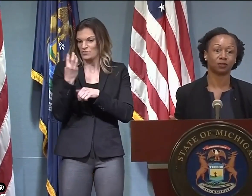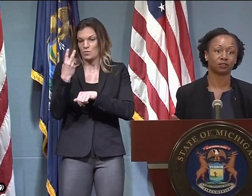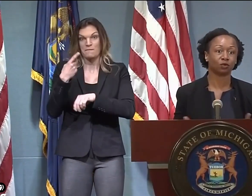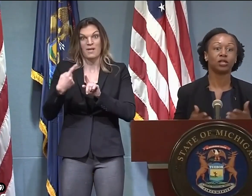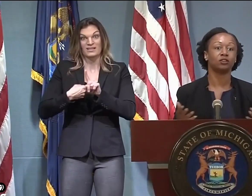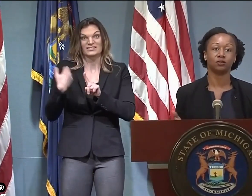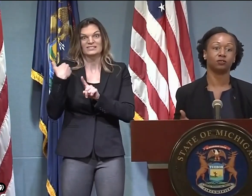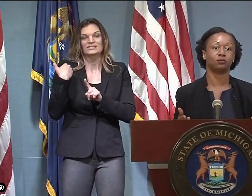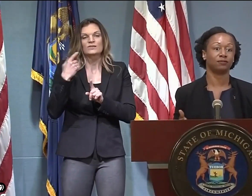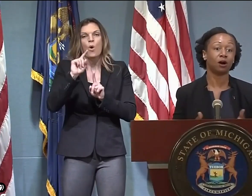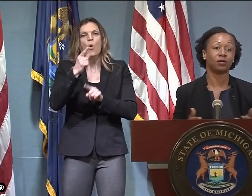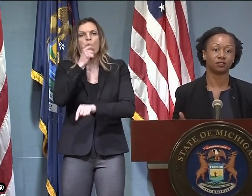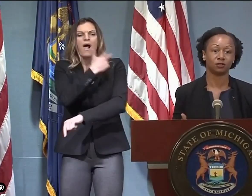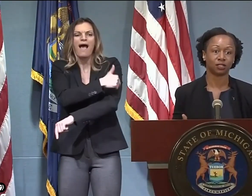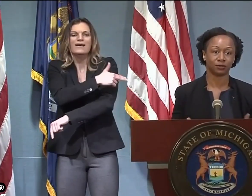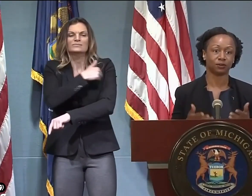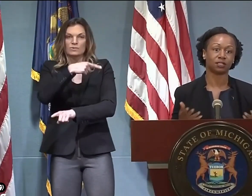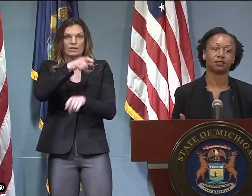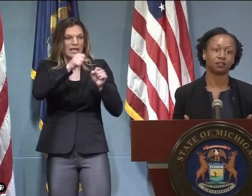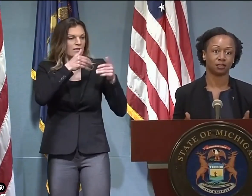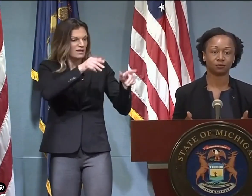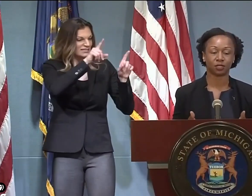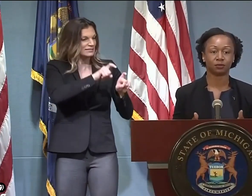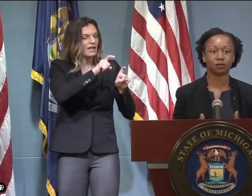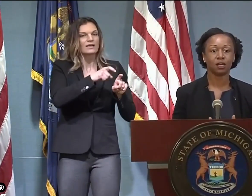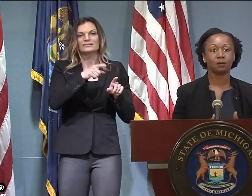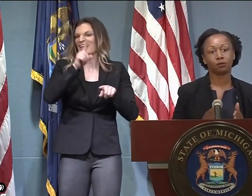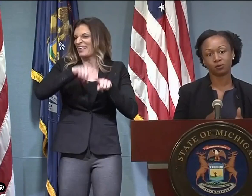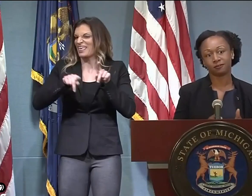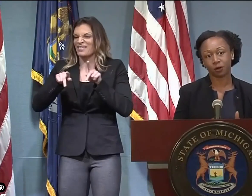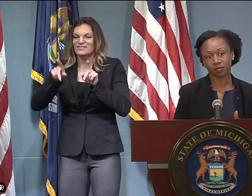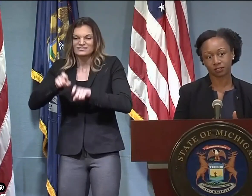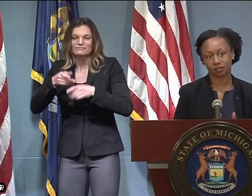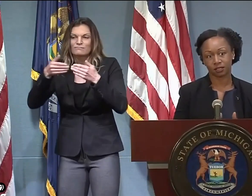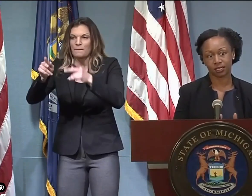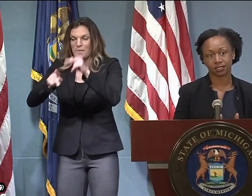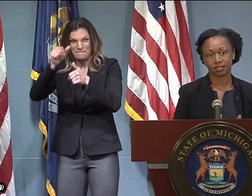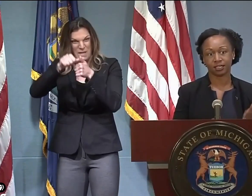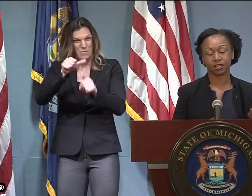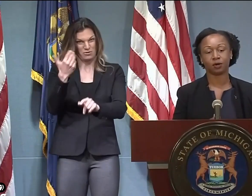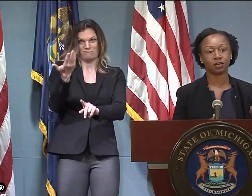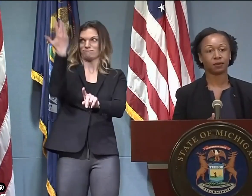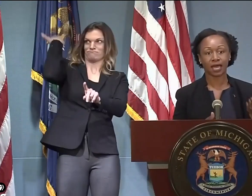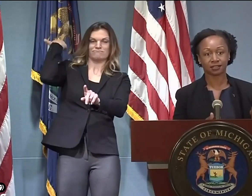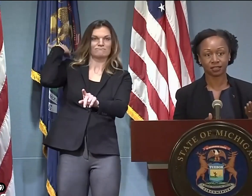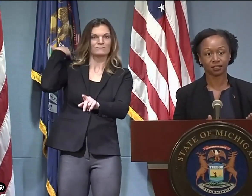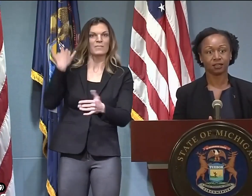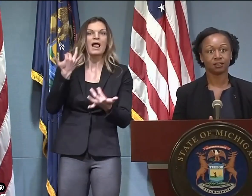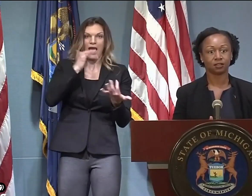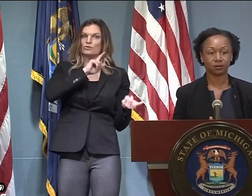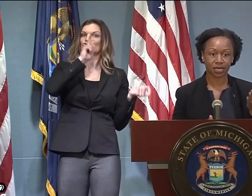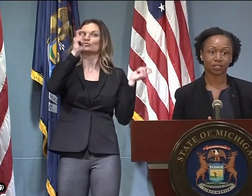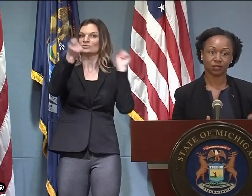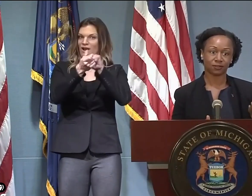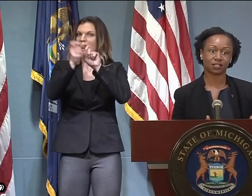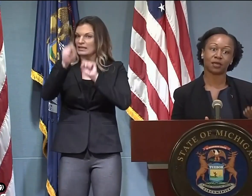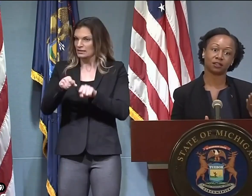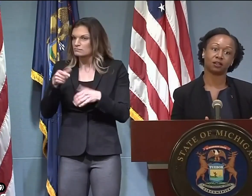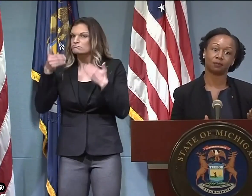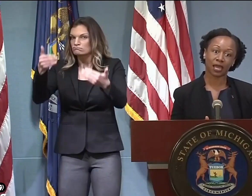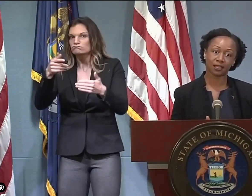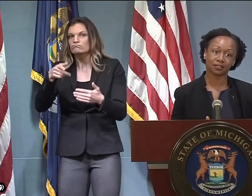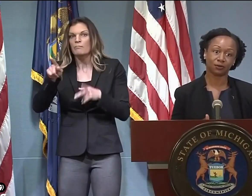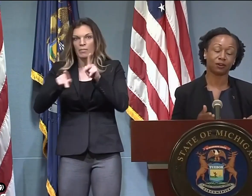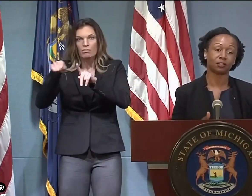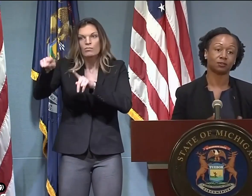a few months ago, we could only test people who were in the hospital. So we knew, we've always known that we weren't testing enough people. But what we focused on is getting up our